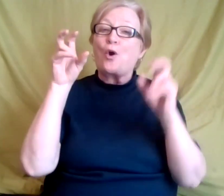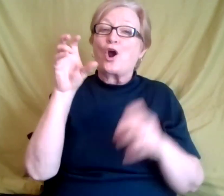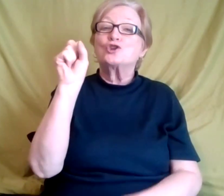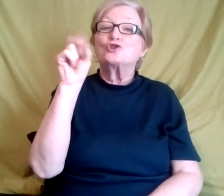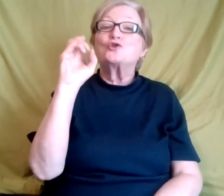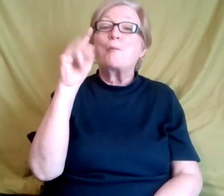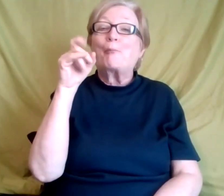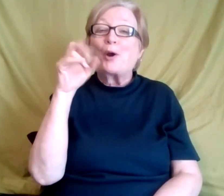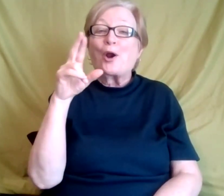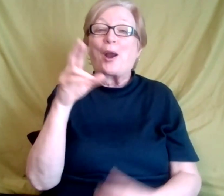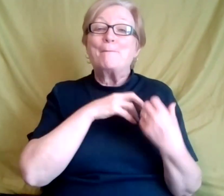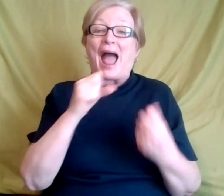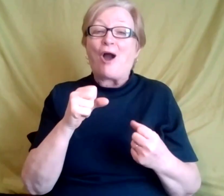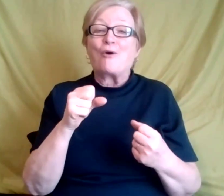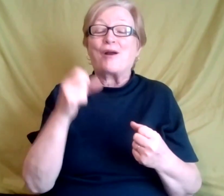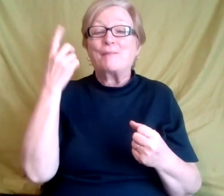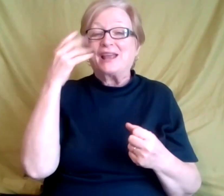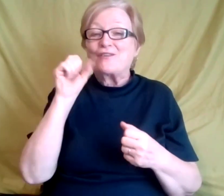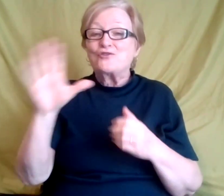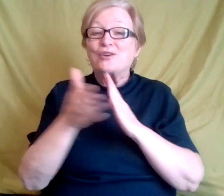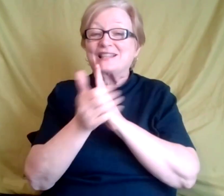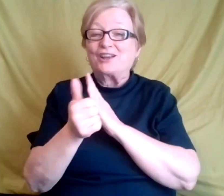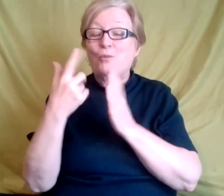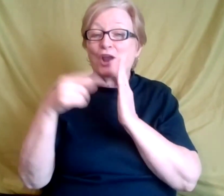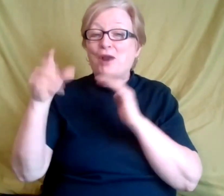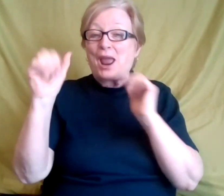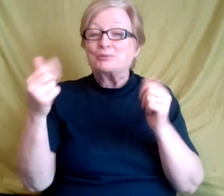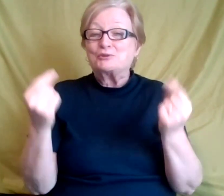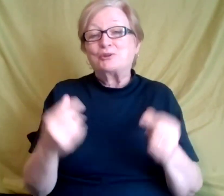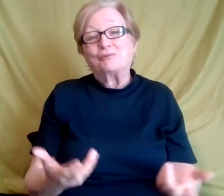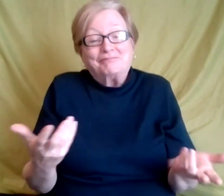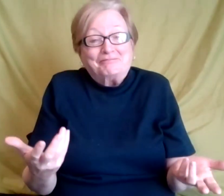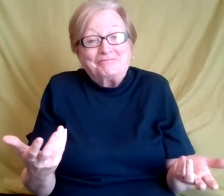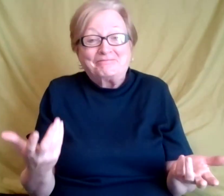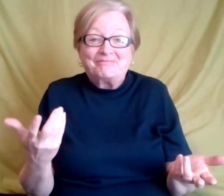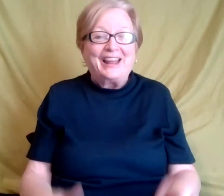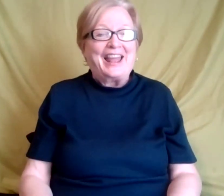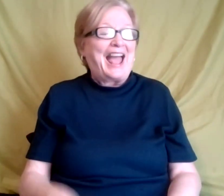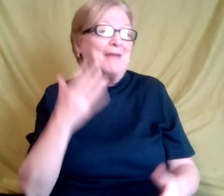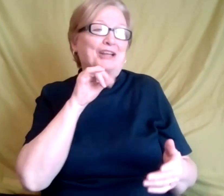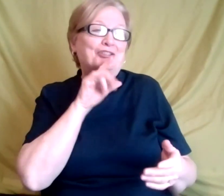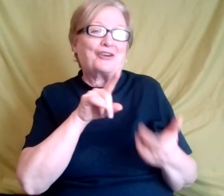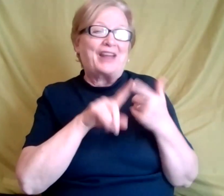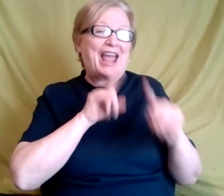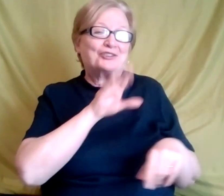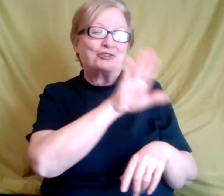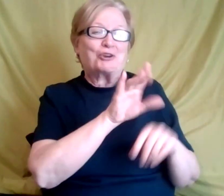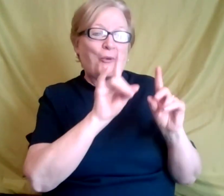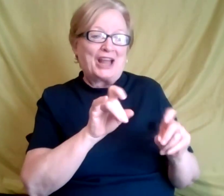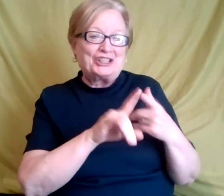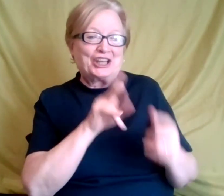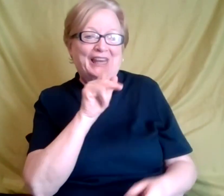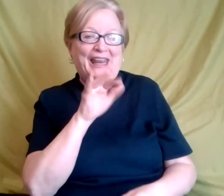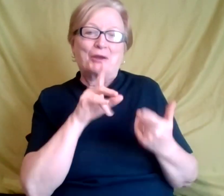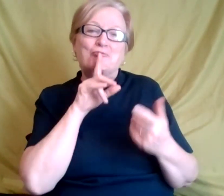and what I'm able to do. So I don't know if that answered your question, Kim, but yeah, so it's up to the person.